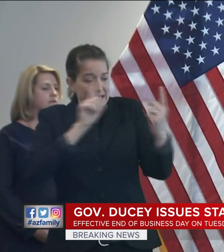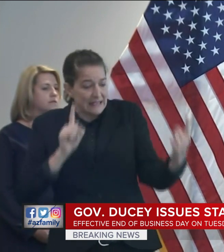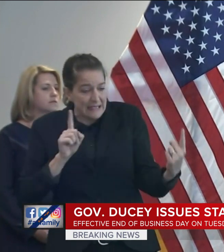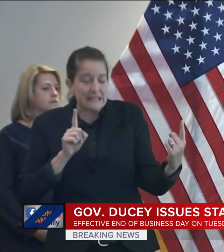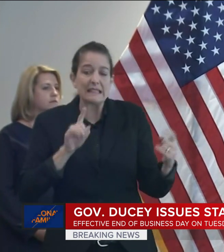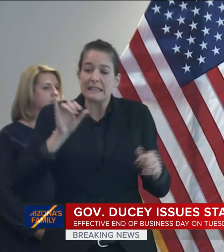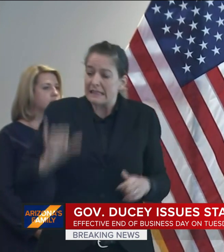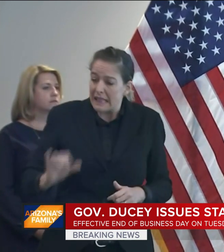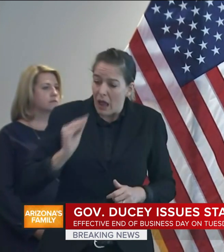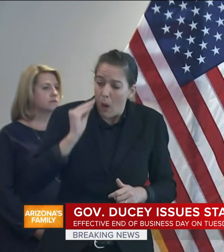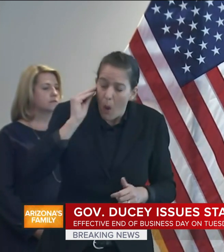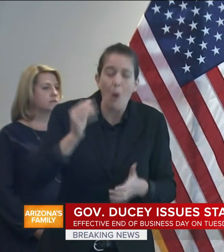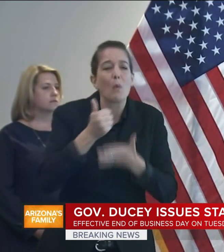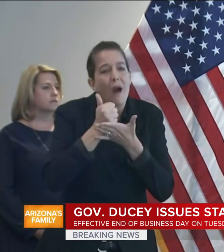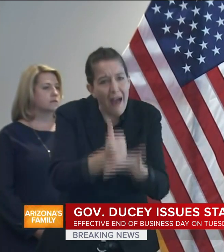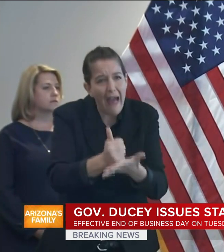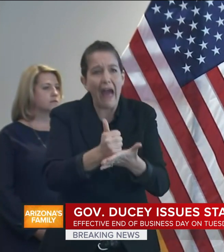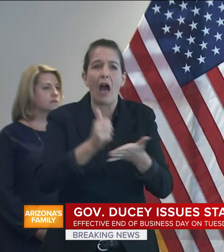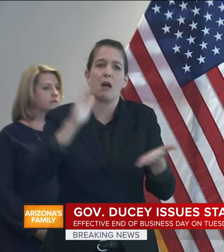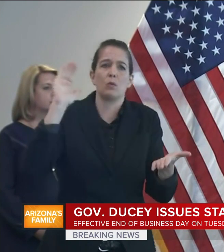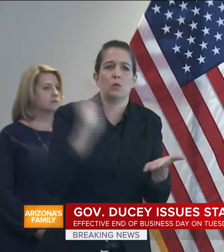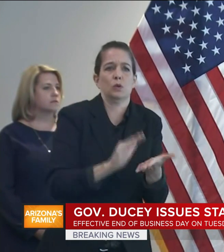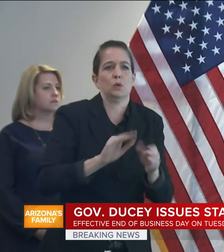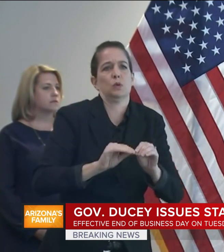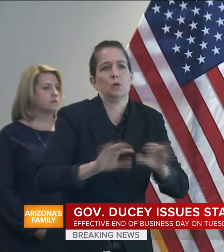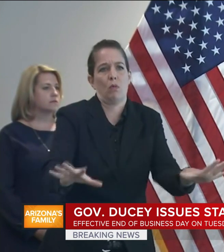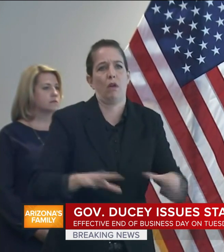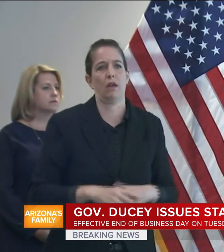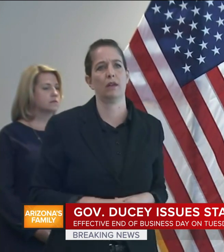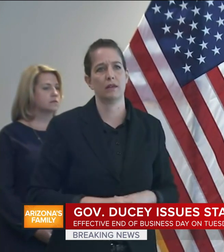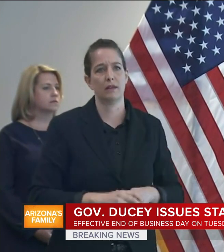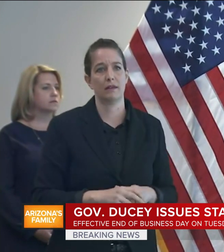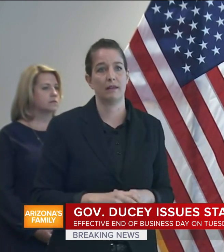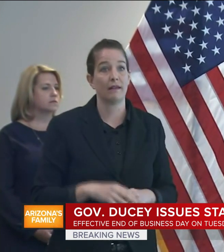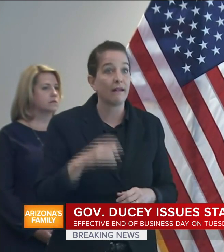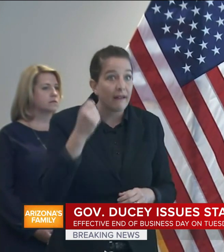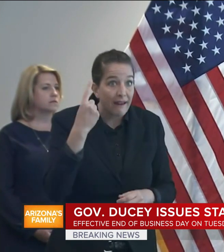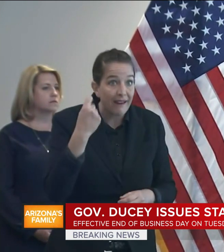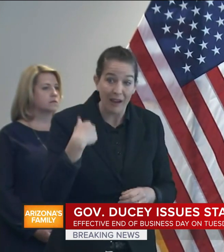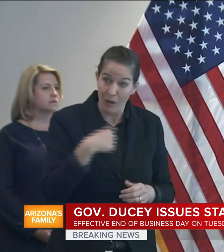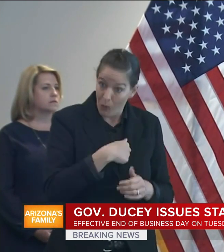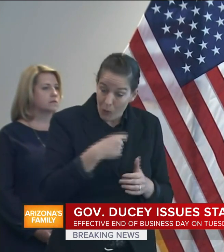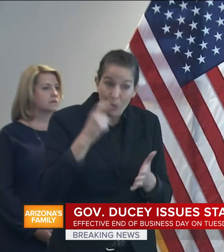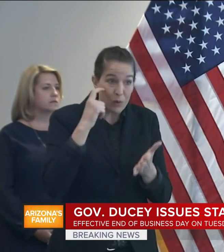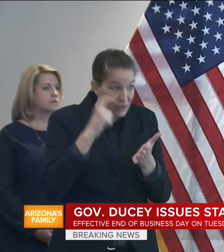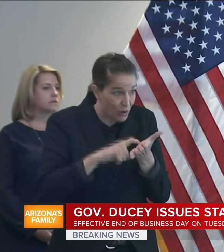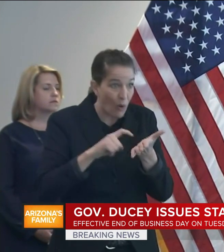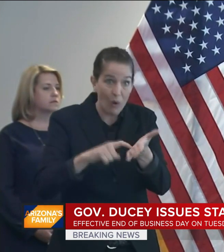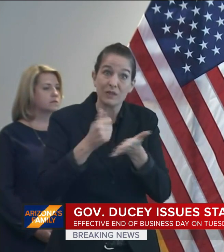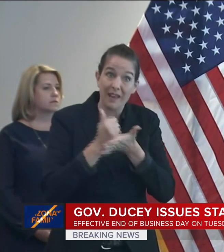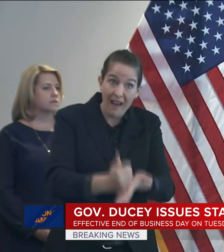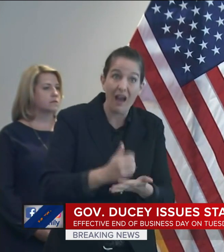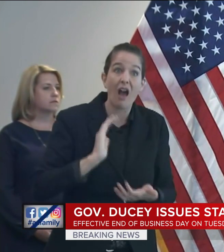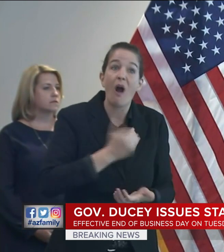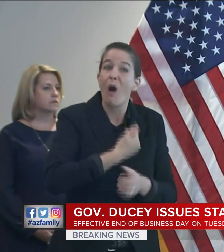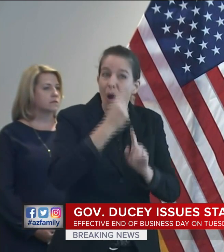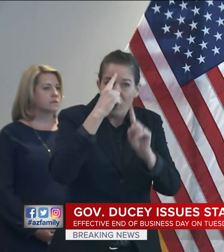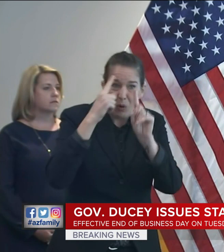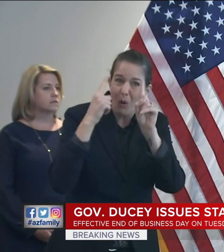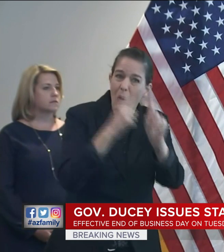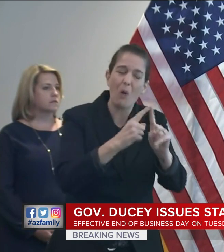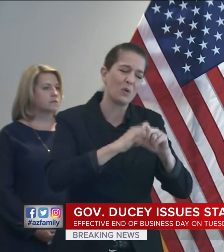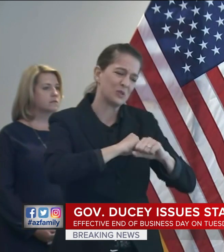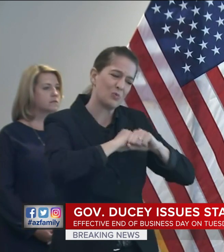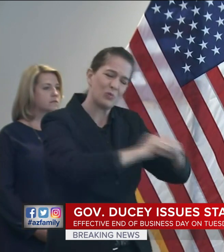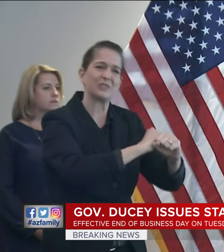is evidence that the steps we've taken to date are making a difference. Our goal here is to protect the lives of those we love most